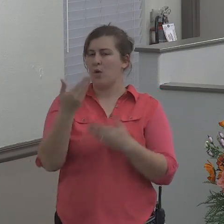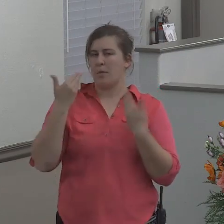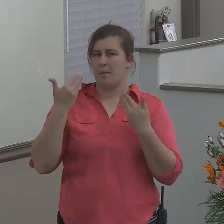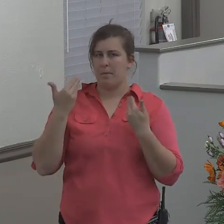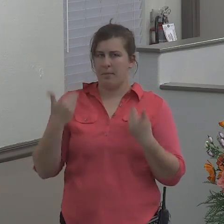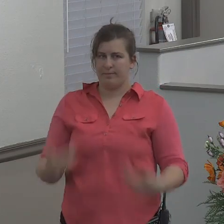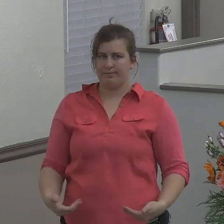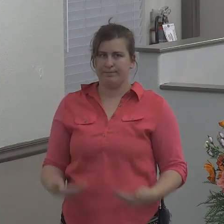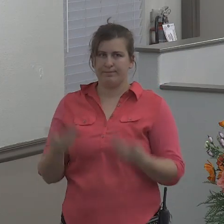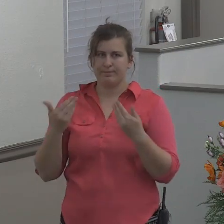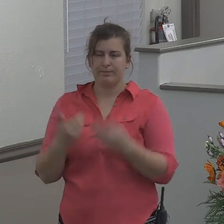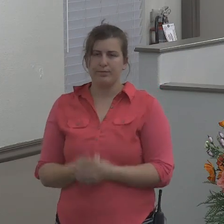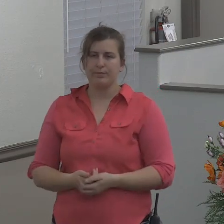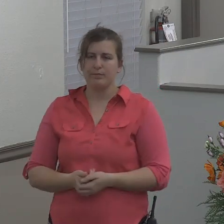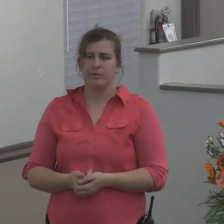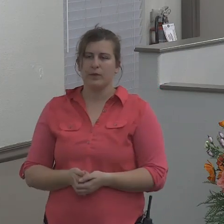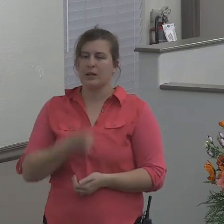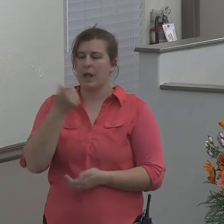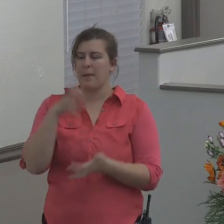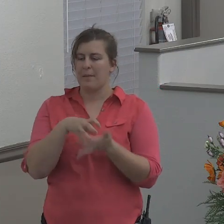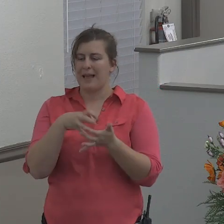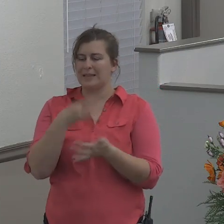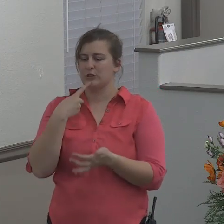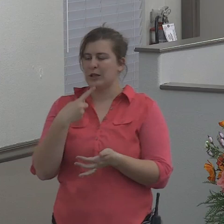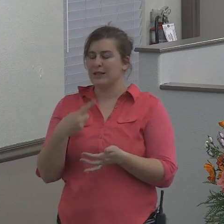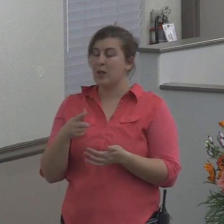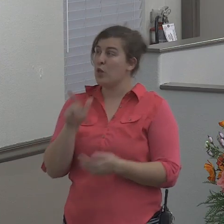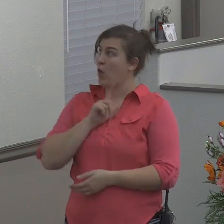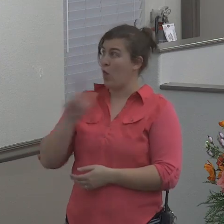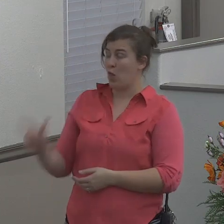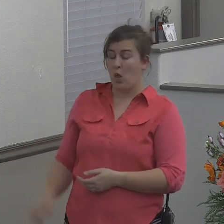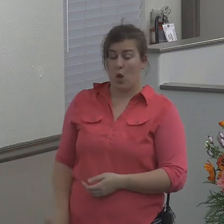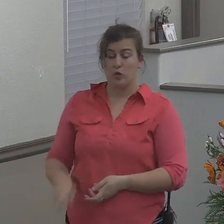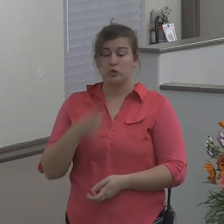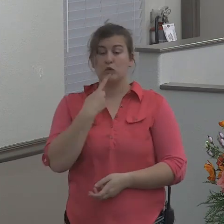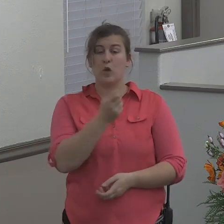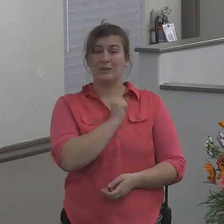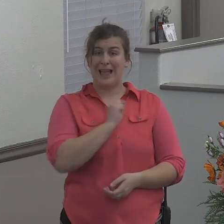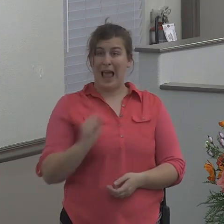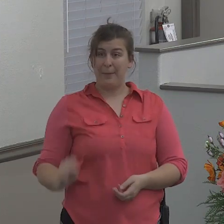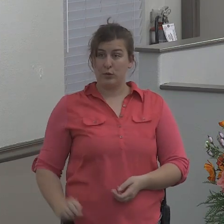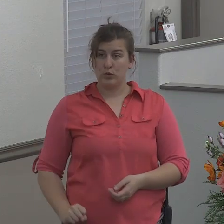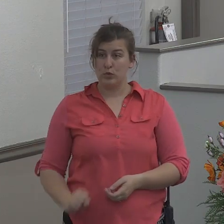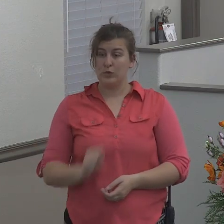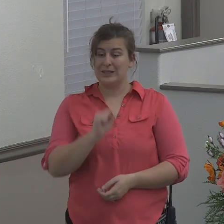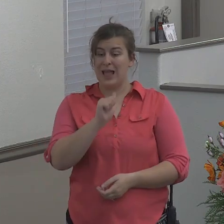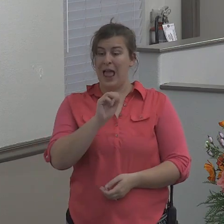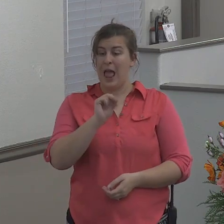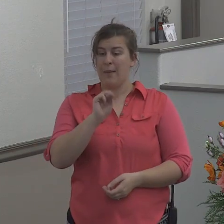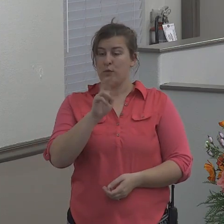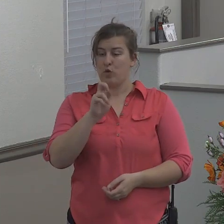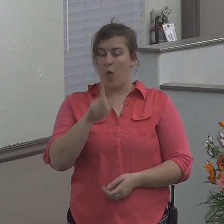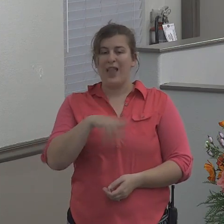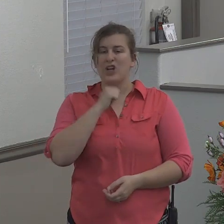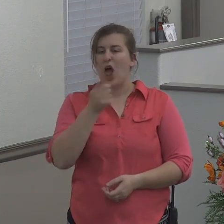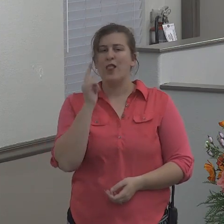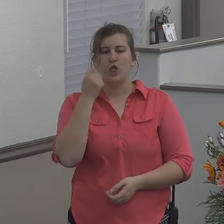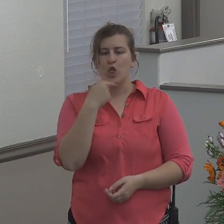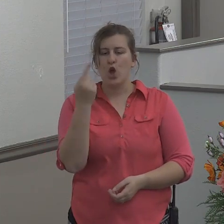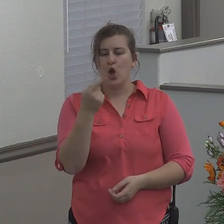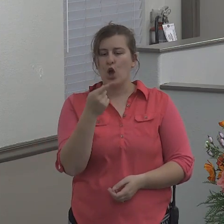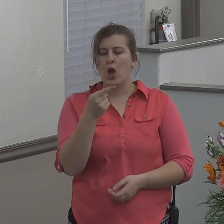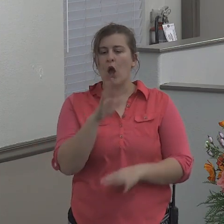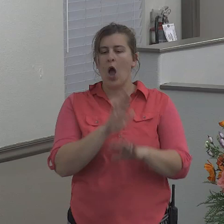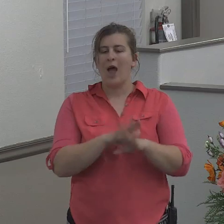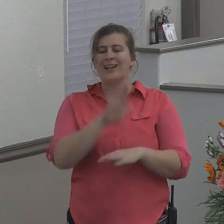16 verse 7 the Bible said but the Lord said unto Samuel look not on his countenance or on